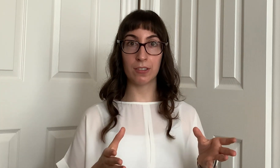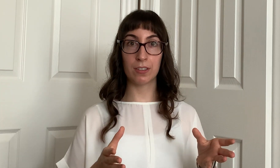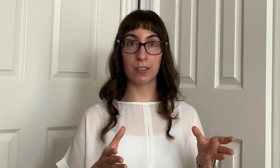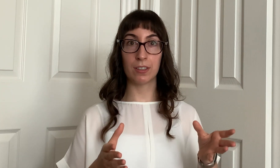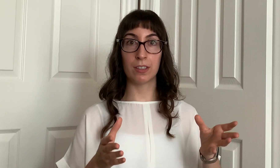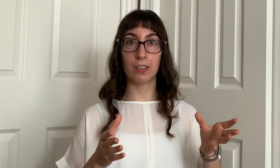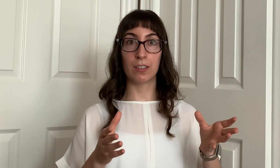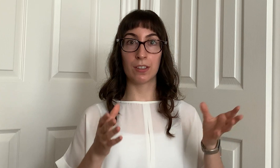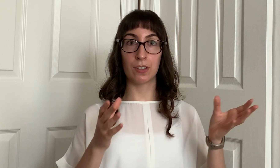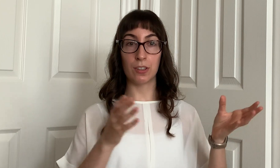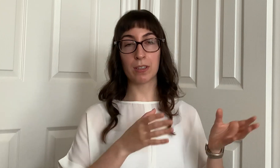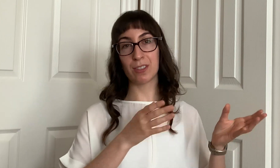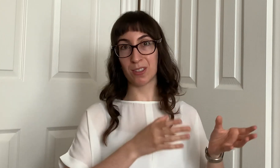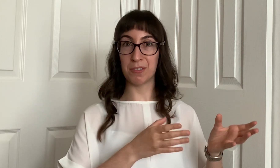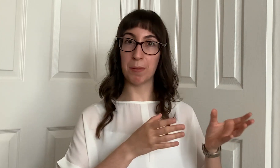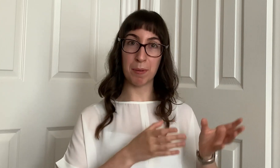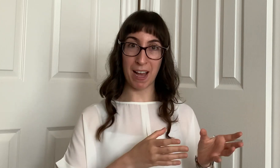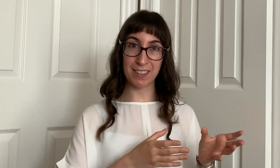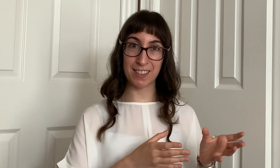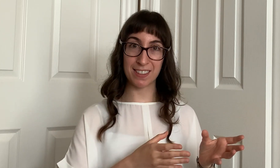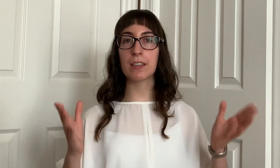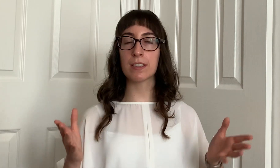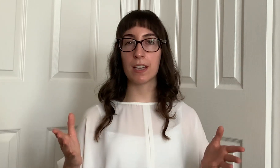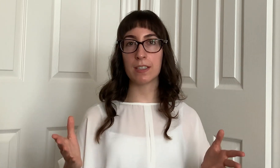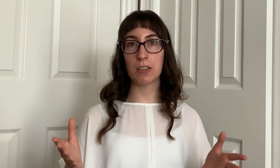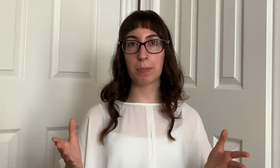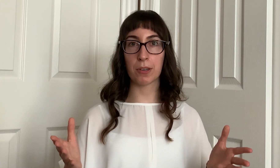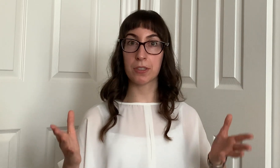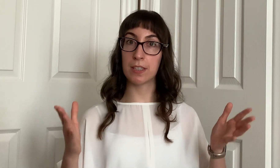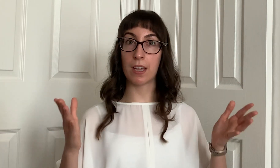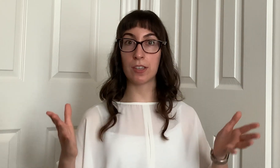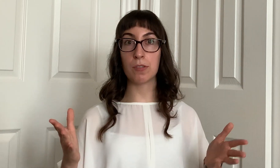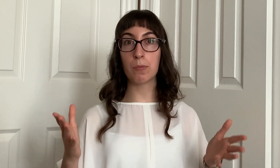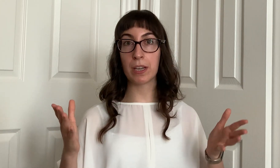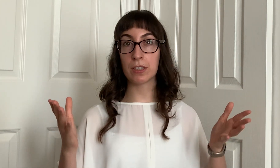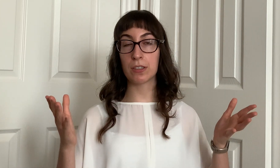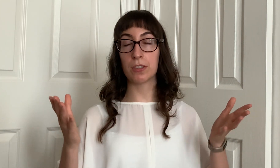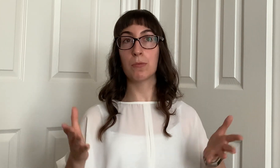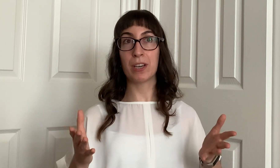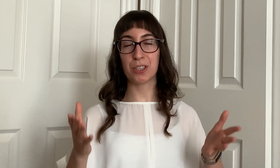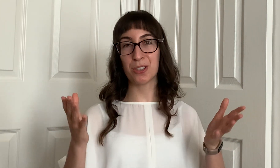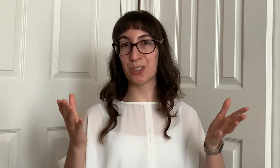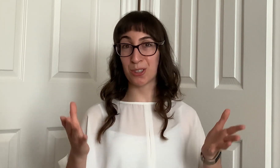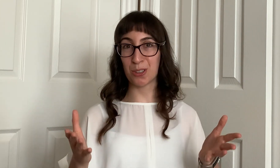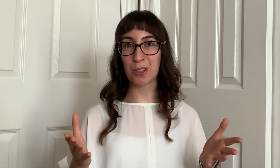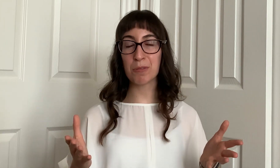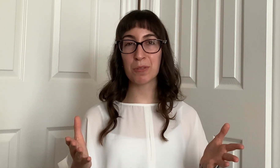you can serve them the best crafting this ideal person that you wish you wish to serve